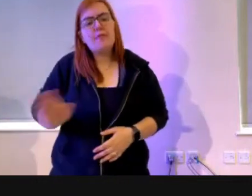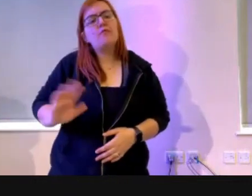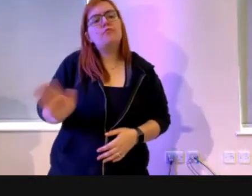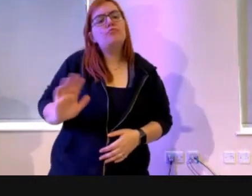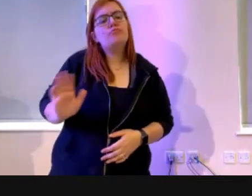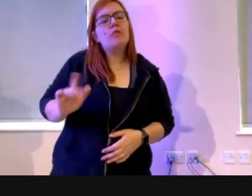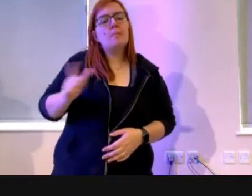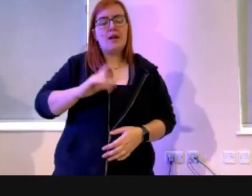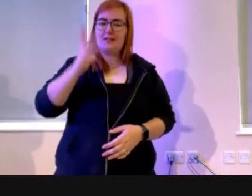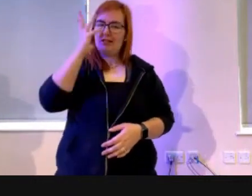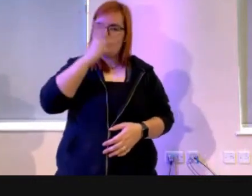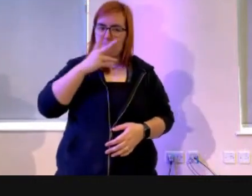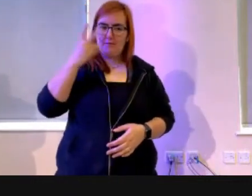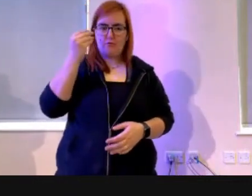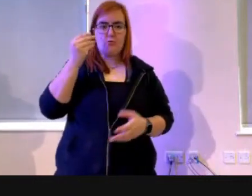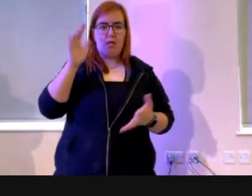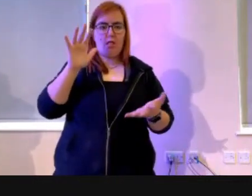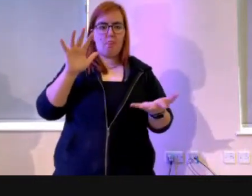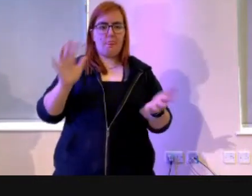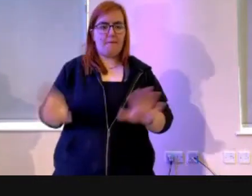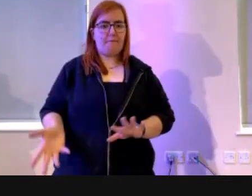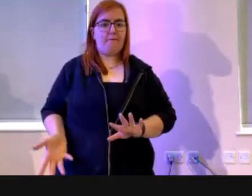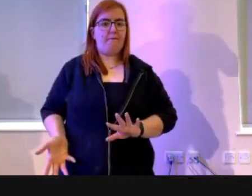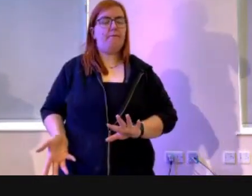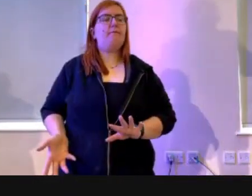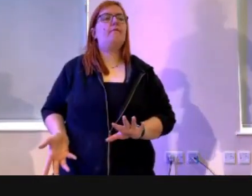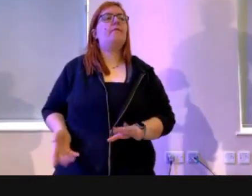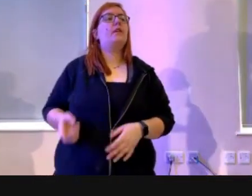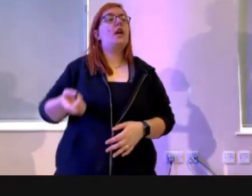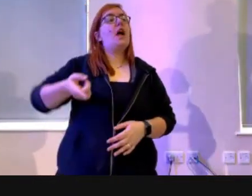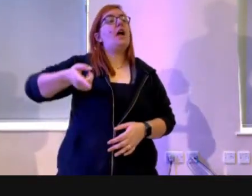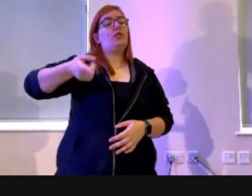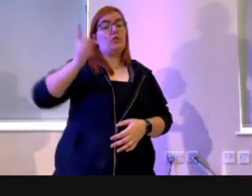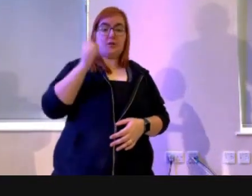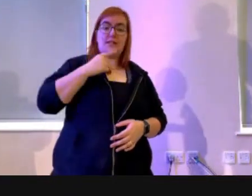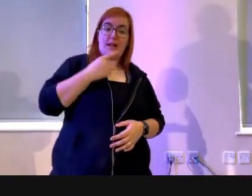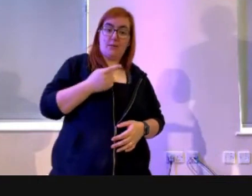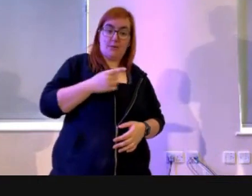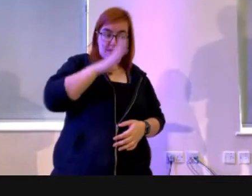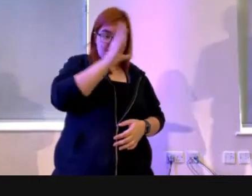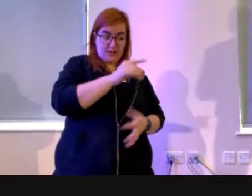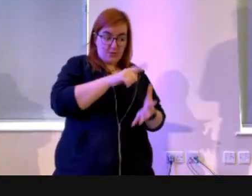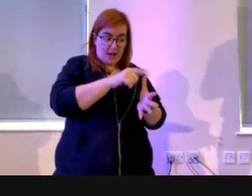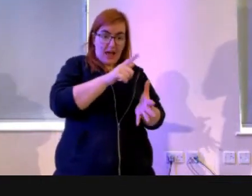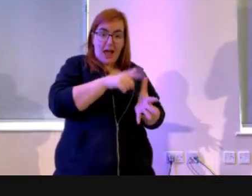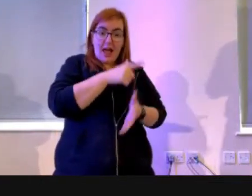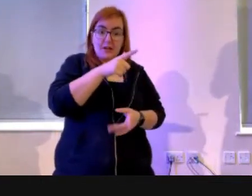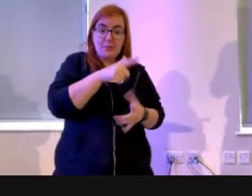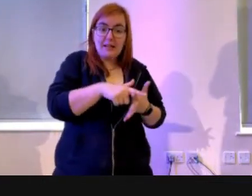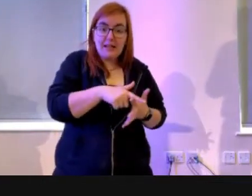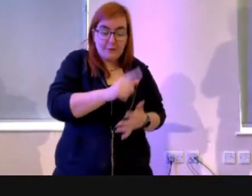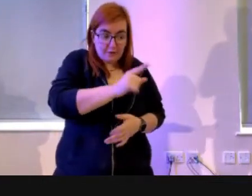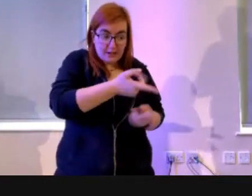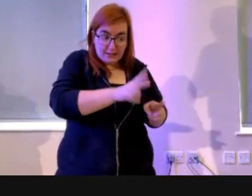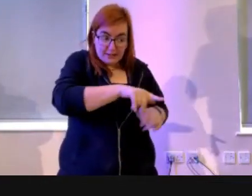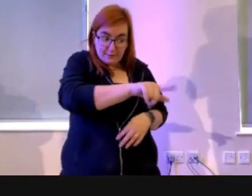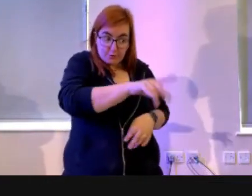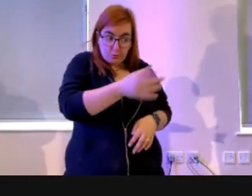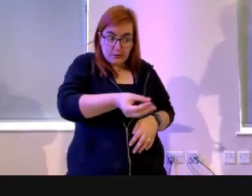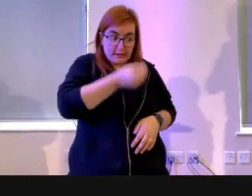spiritual death. And that's what God was talking about when he warned Adam and Eve that if you make this choice to go against me